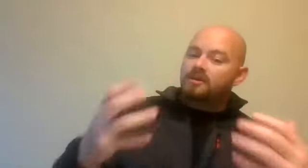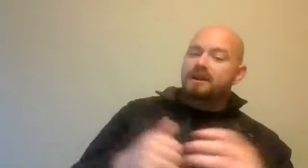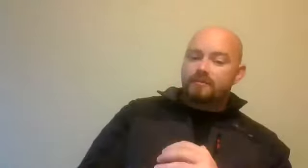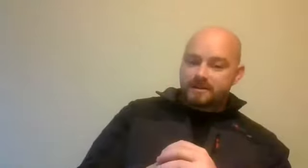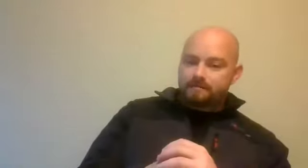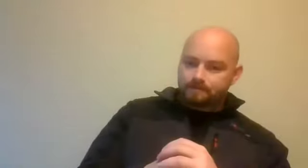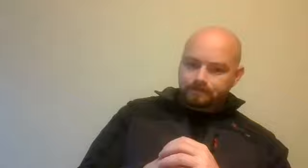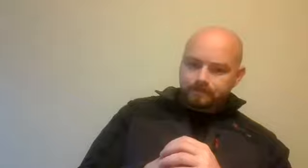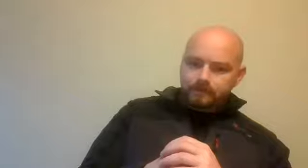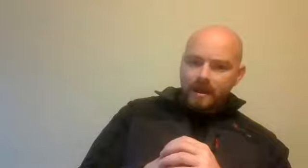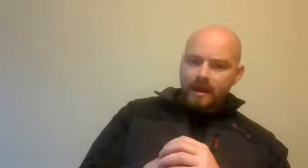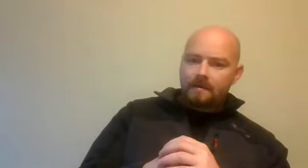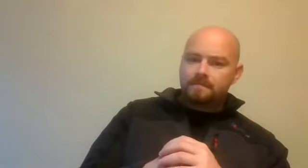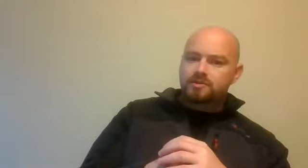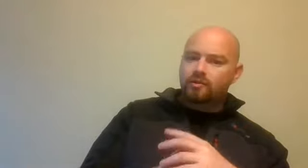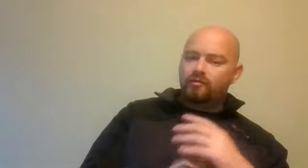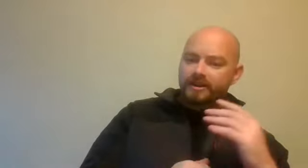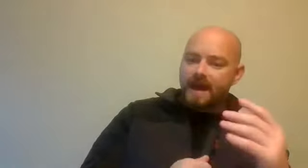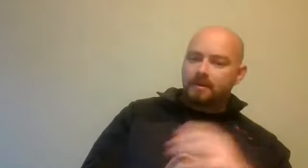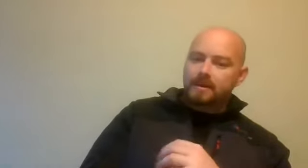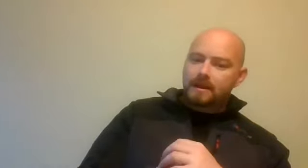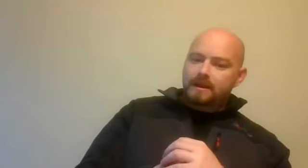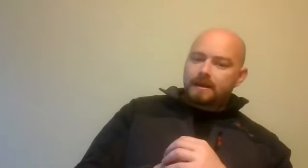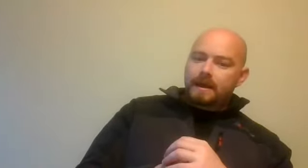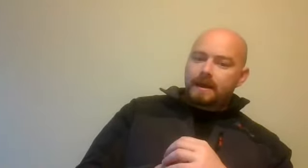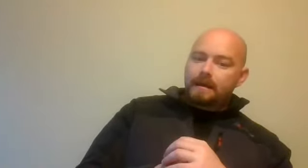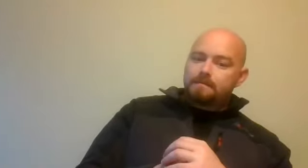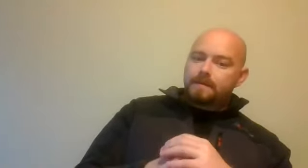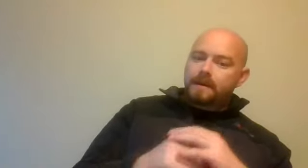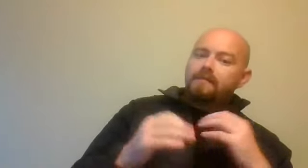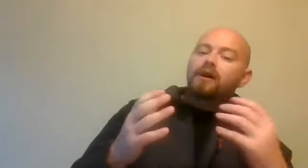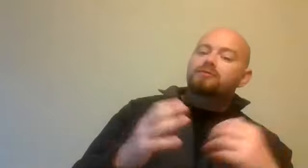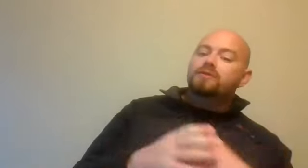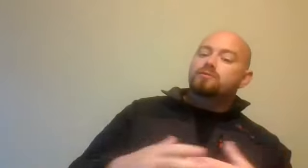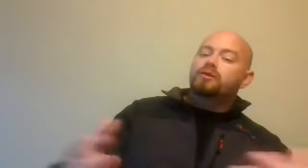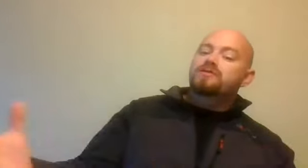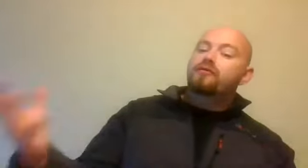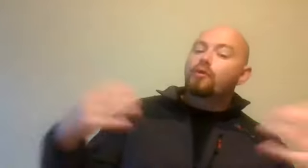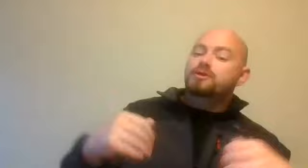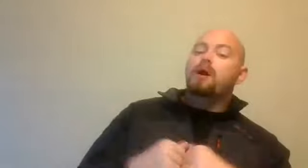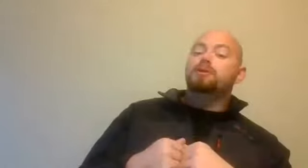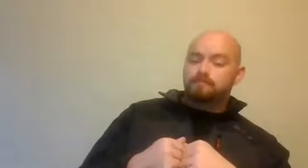across that risk. And so, for example, an involuntary risk, one that is forced upon you.